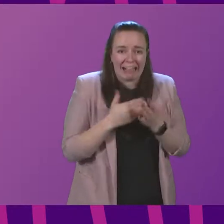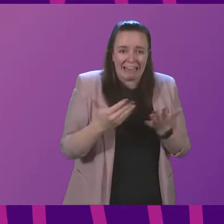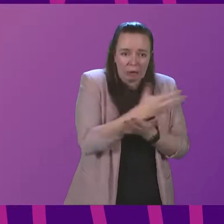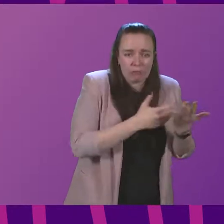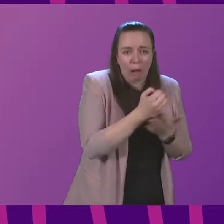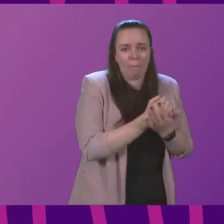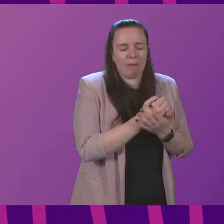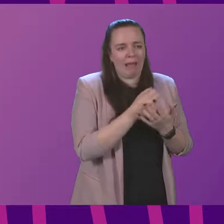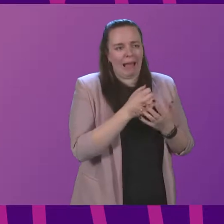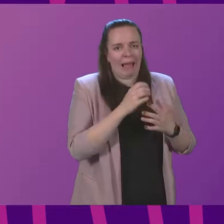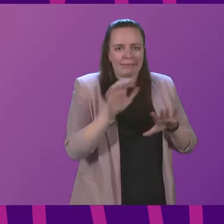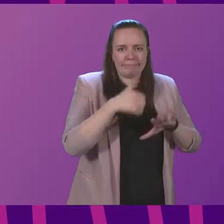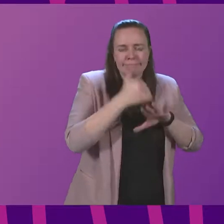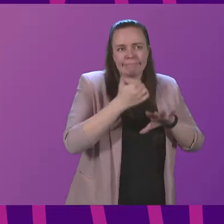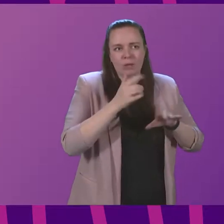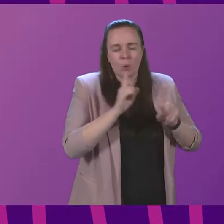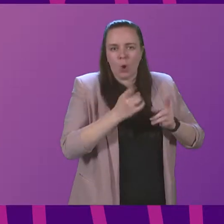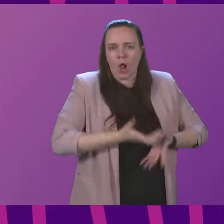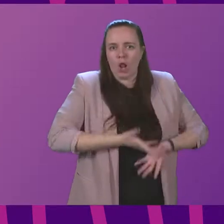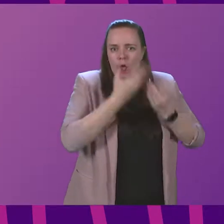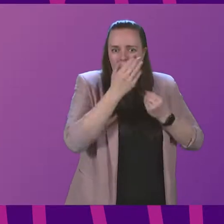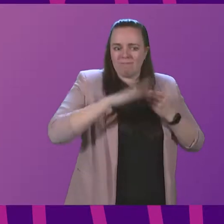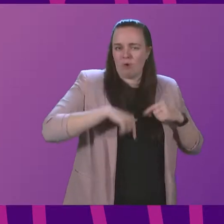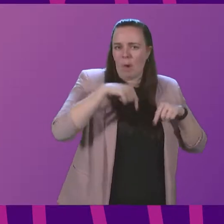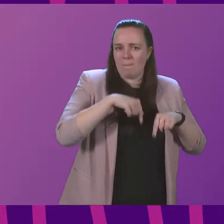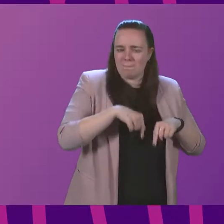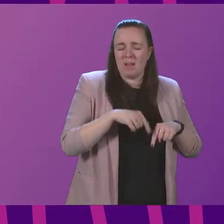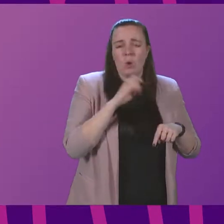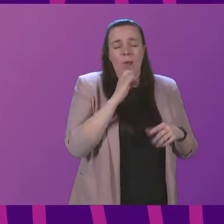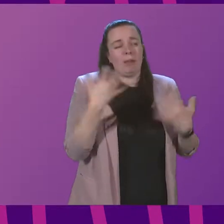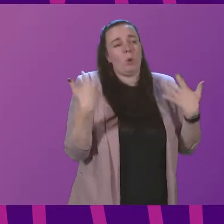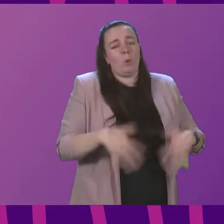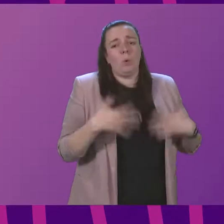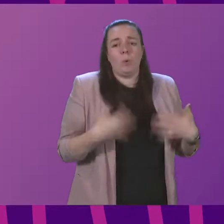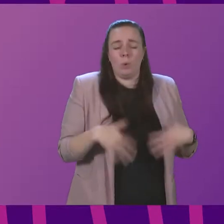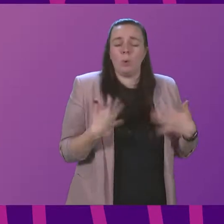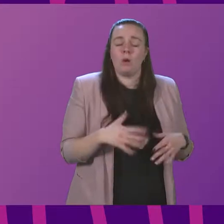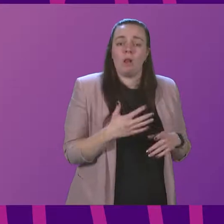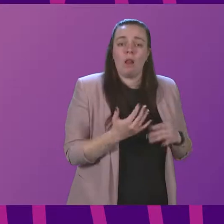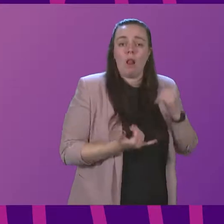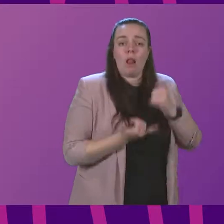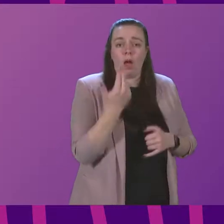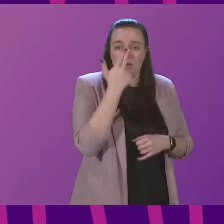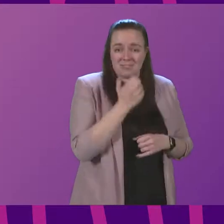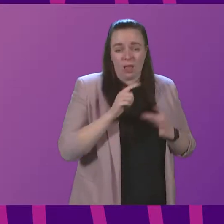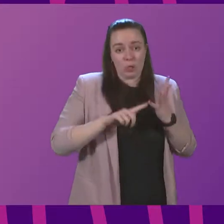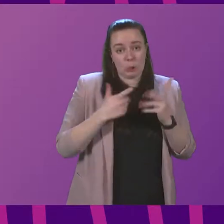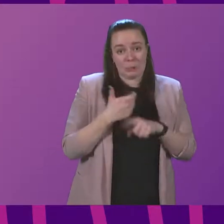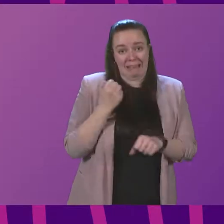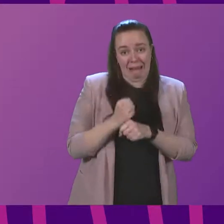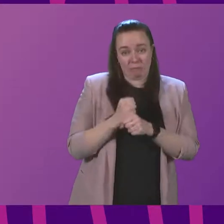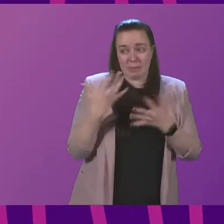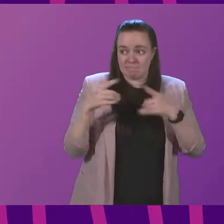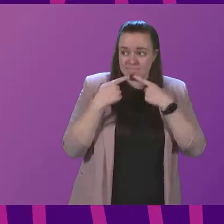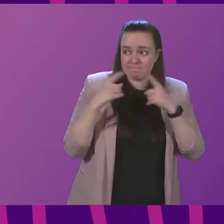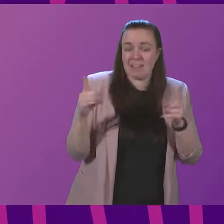the lessons learned that the Deputy First Minister referred to will be astronomical. Last night, the UK Government pledged